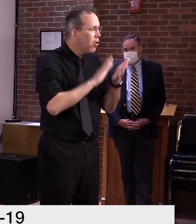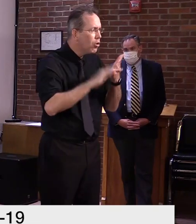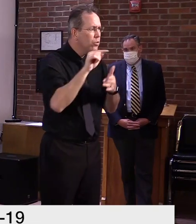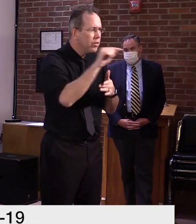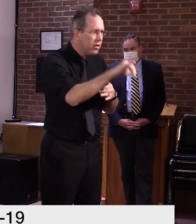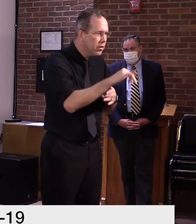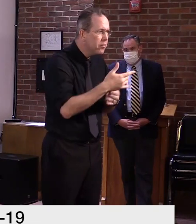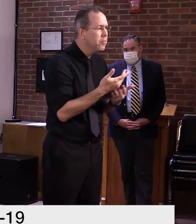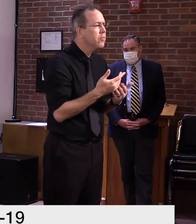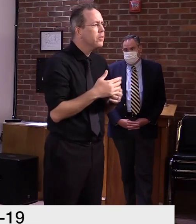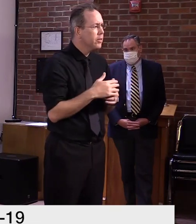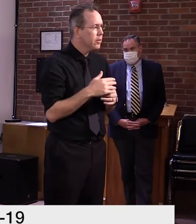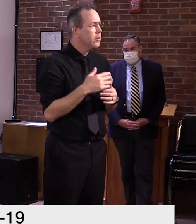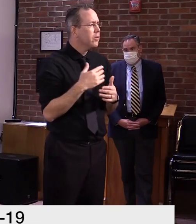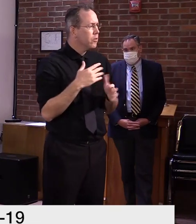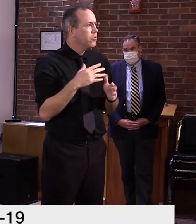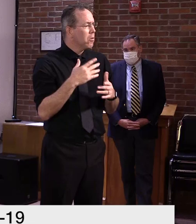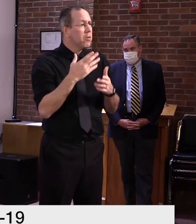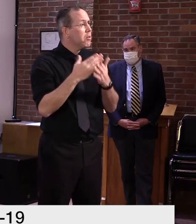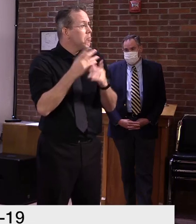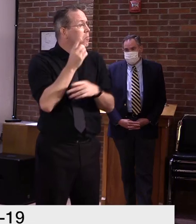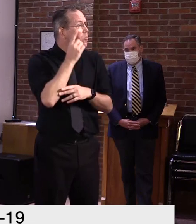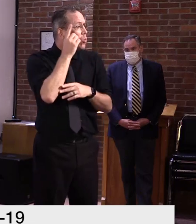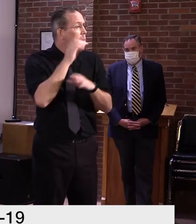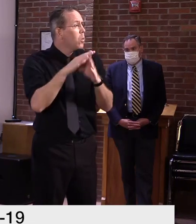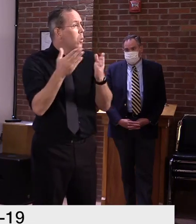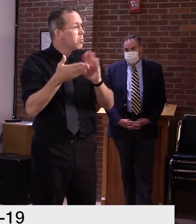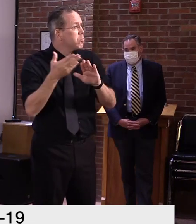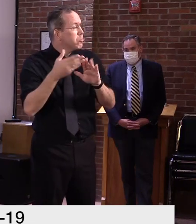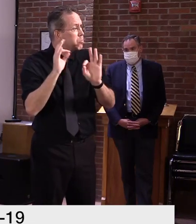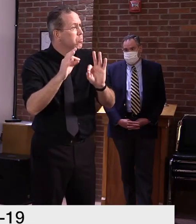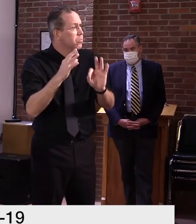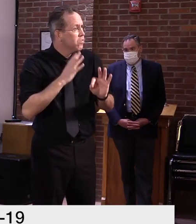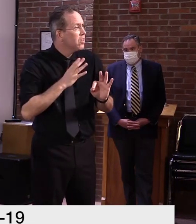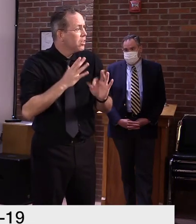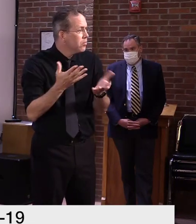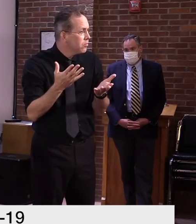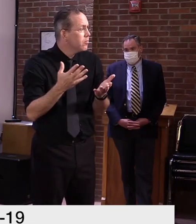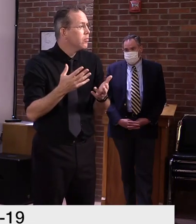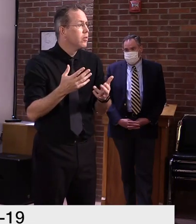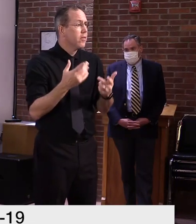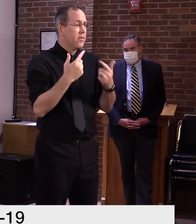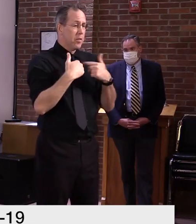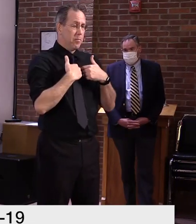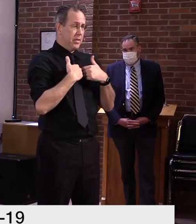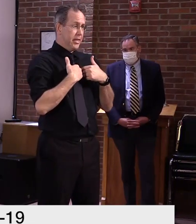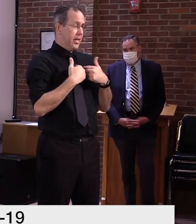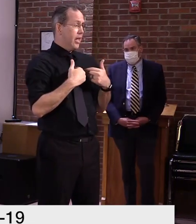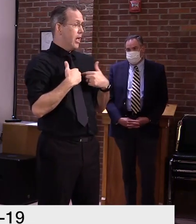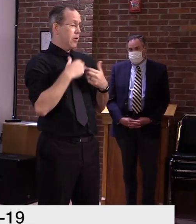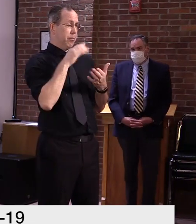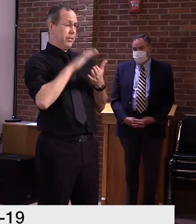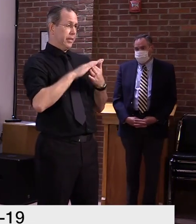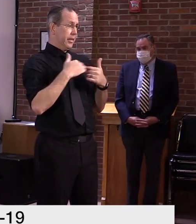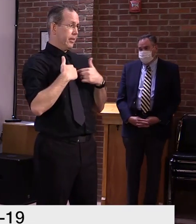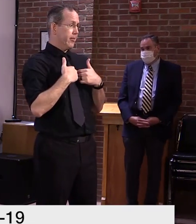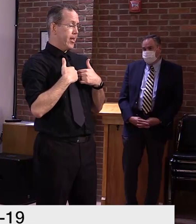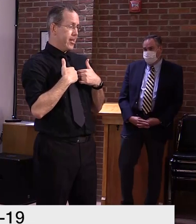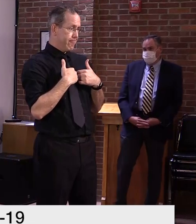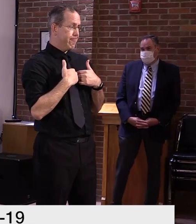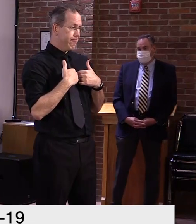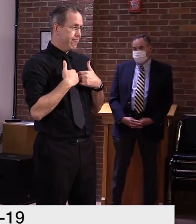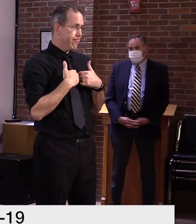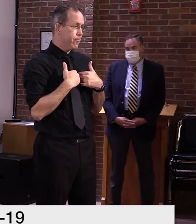on campus. Um, we, uh, I still believe, um, that, uh, and this isn't just one expert, although,